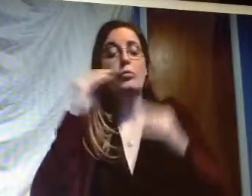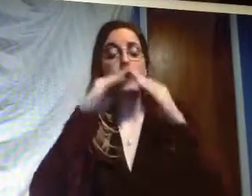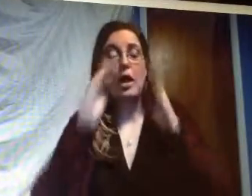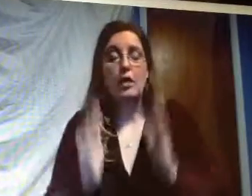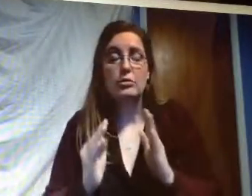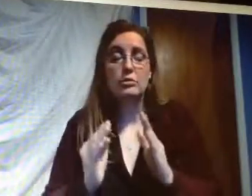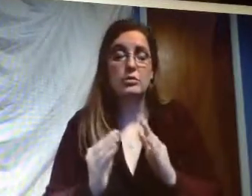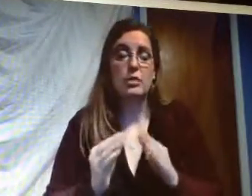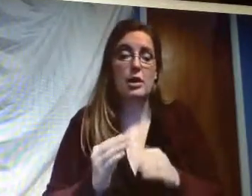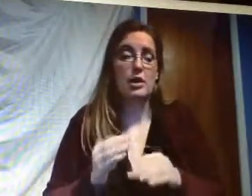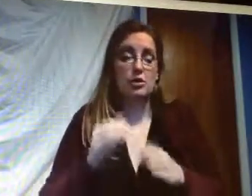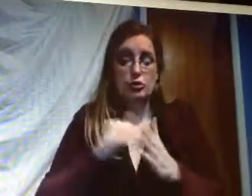that your house